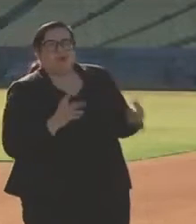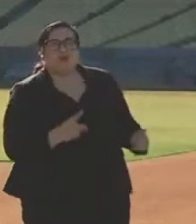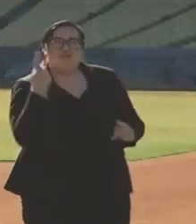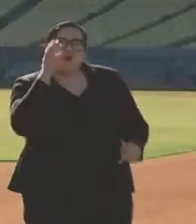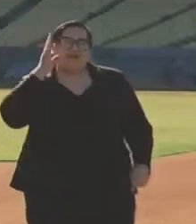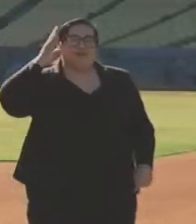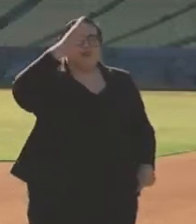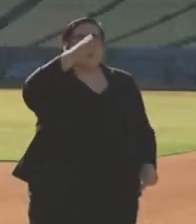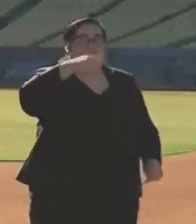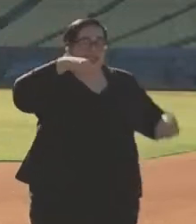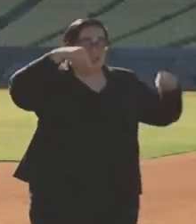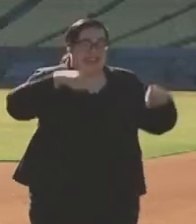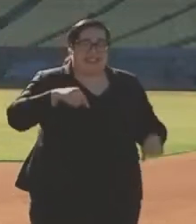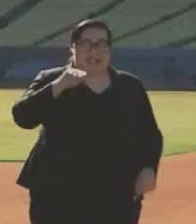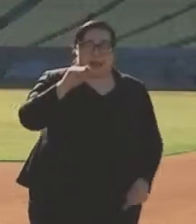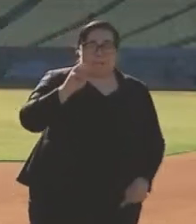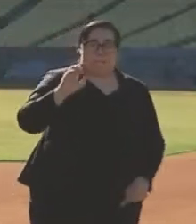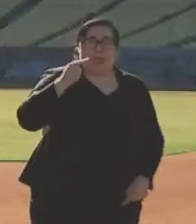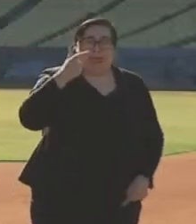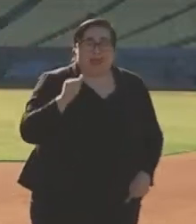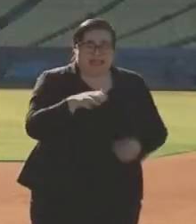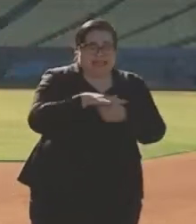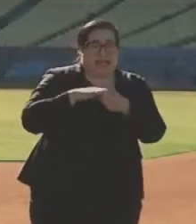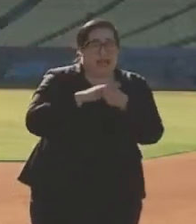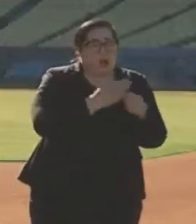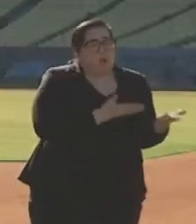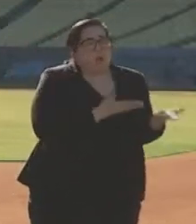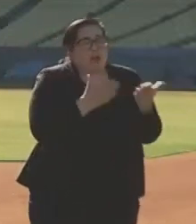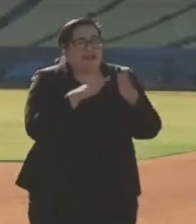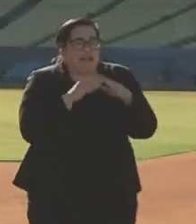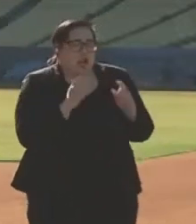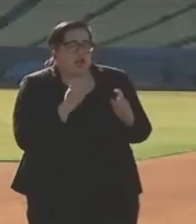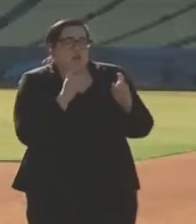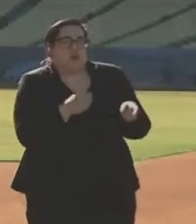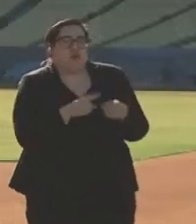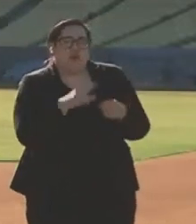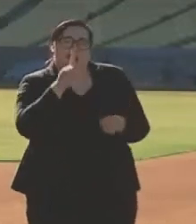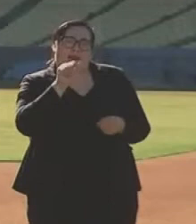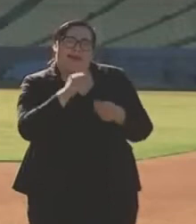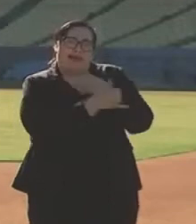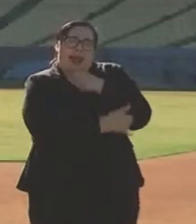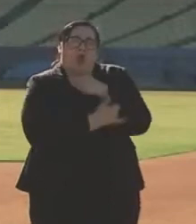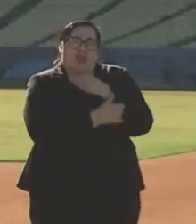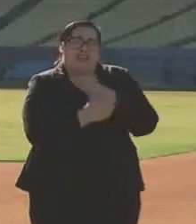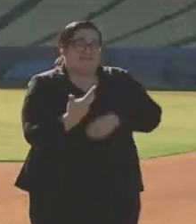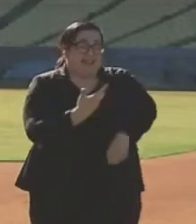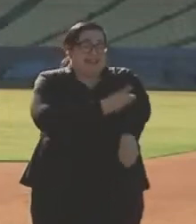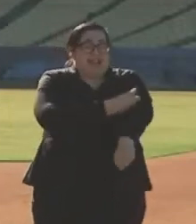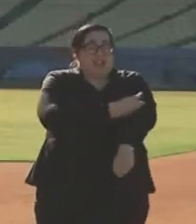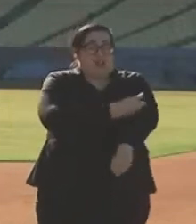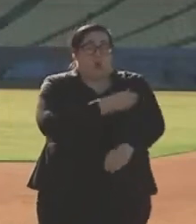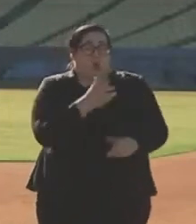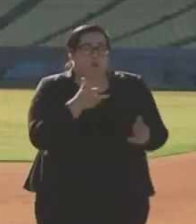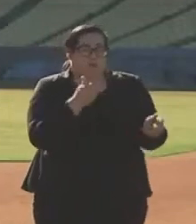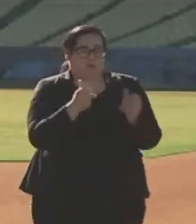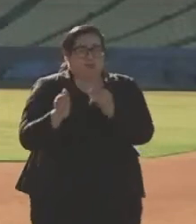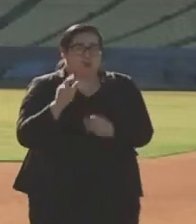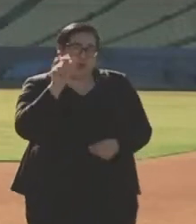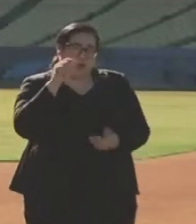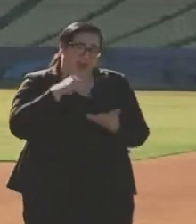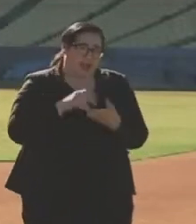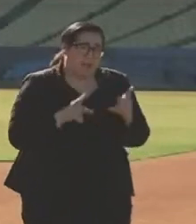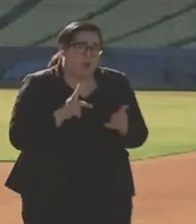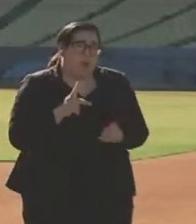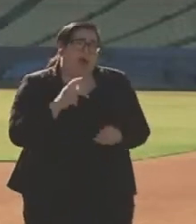This mega-site will bring the city's contribution to L.A. County's vaccinations to 20,000 people a day in our capacity